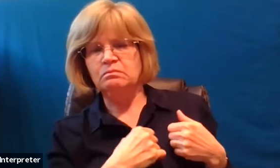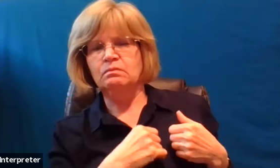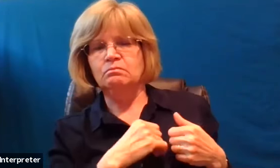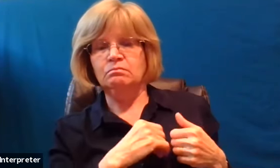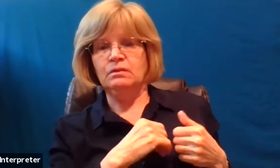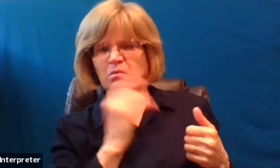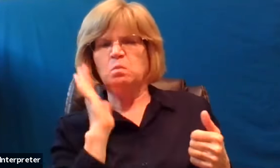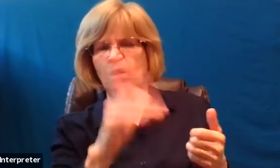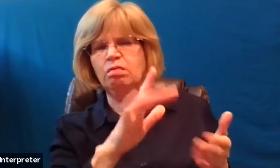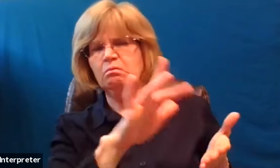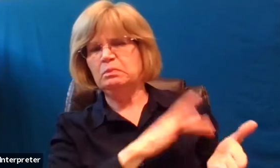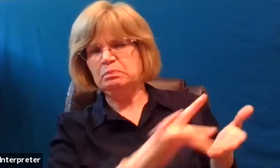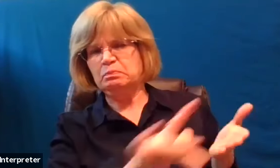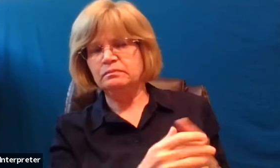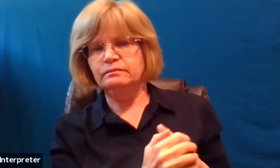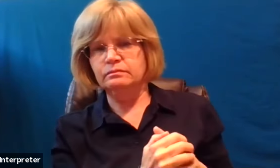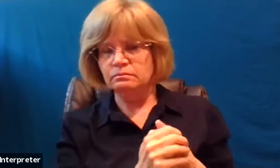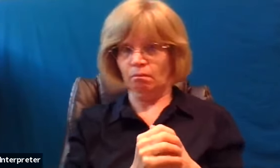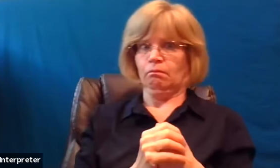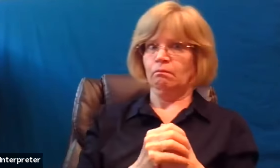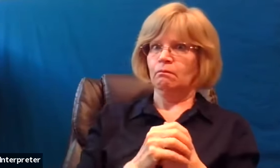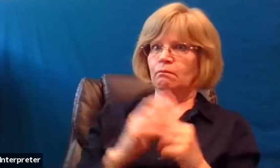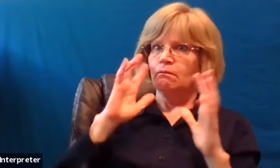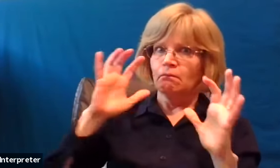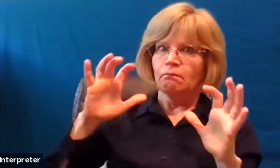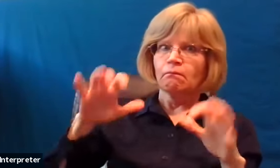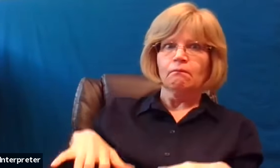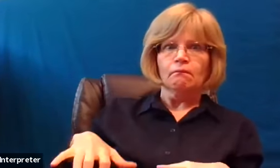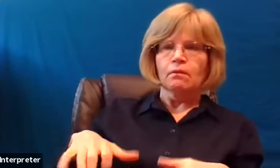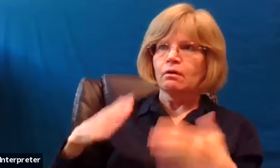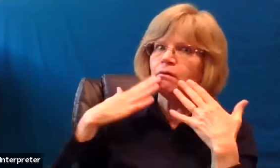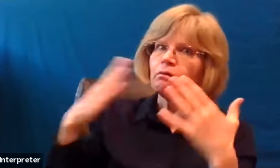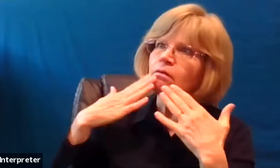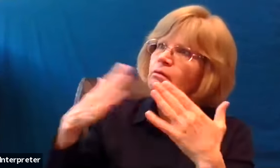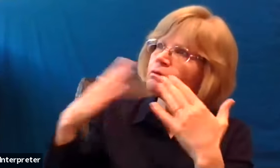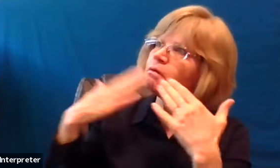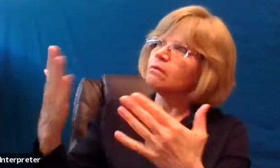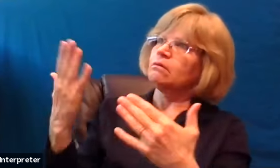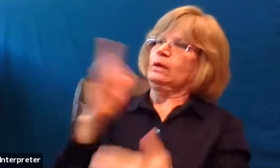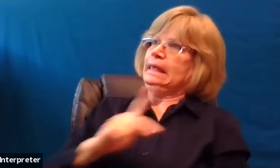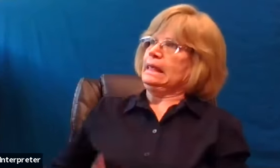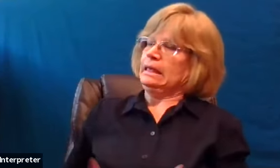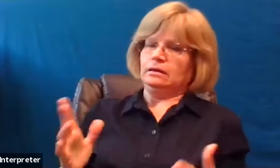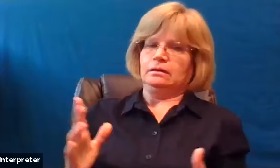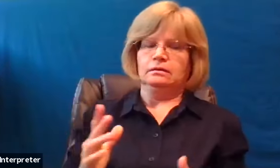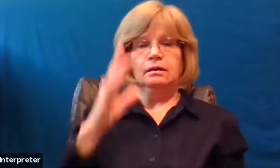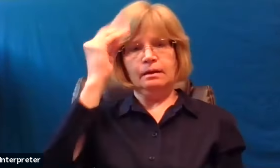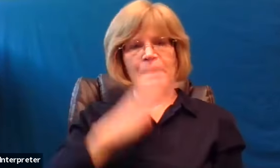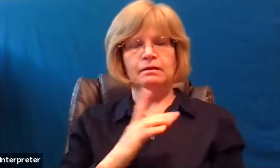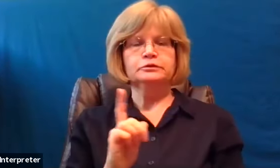well the man was shocked and amazed and so grateful so he left and he went out into the street